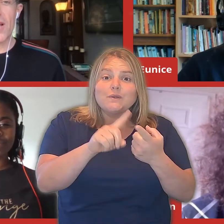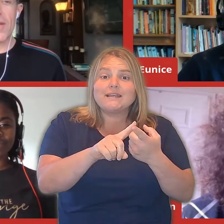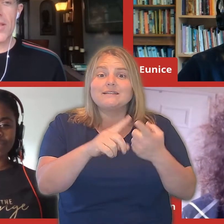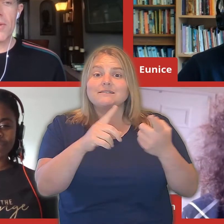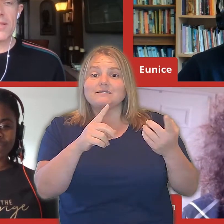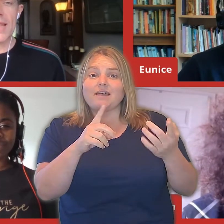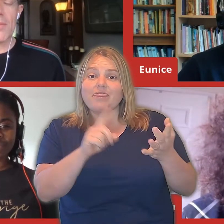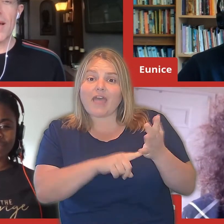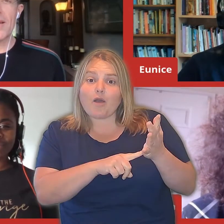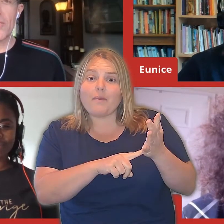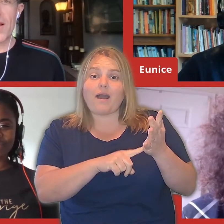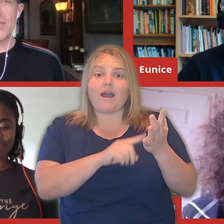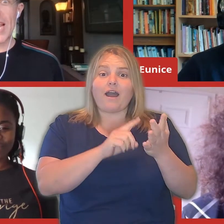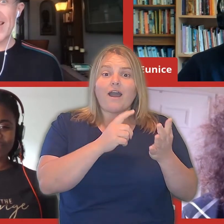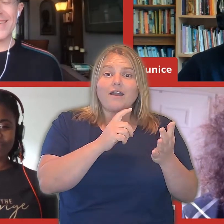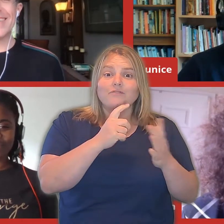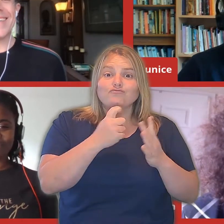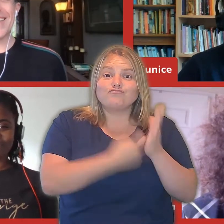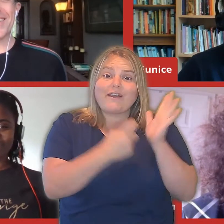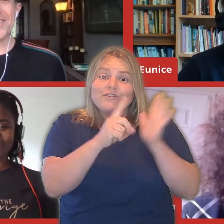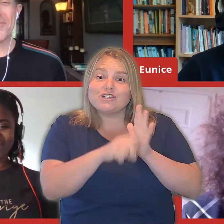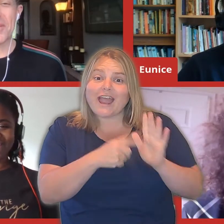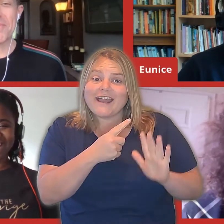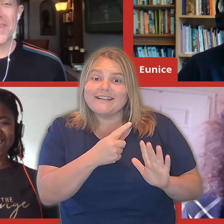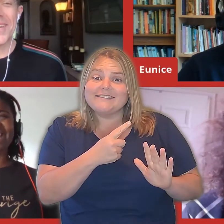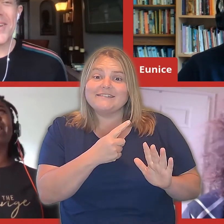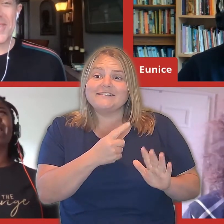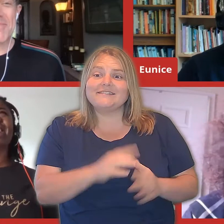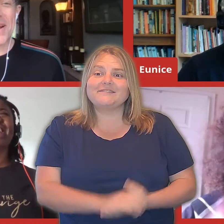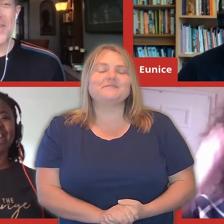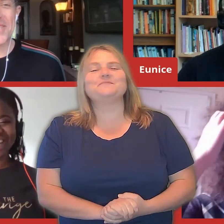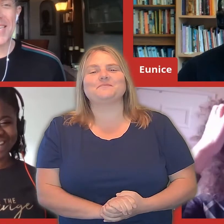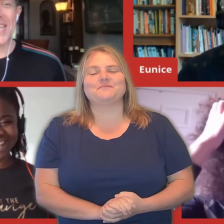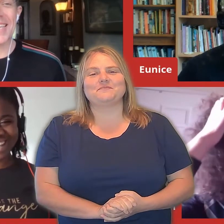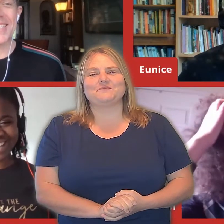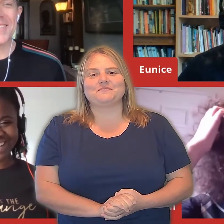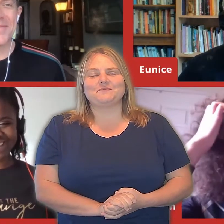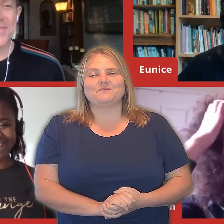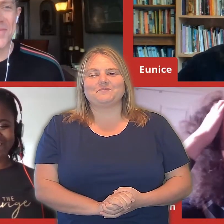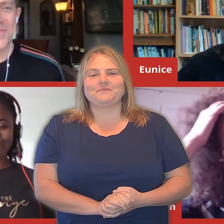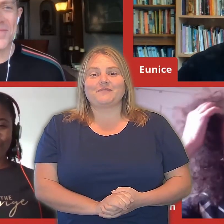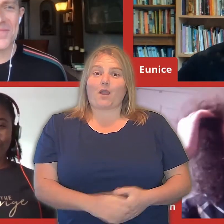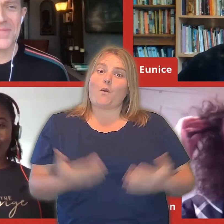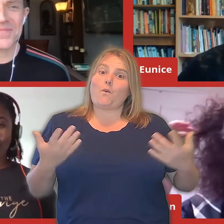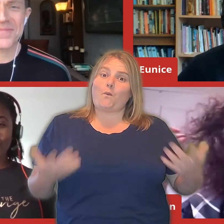'all in the studio? Eunice, Thelma, Rev Jen. Who's inspired you to seek change?